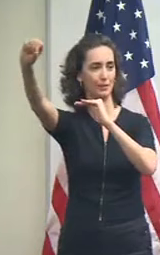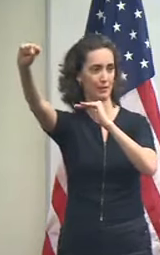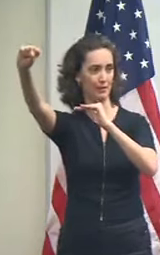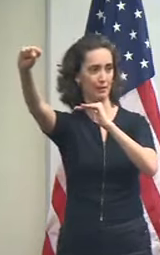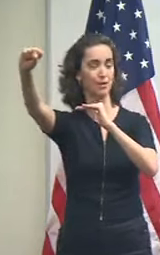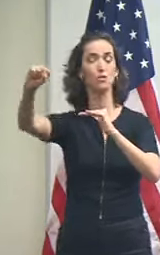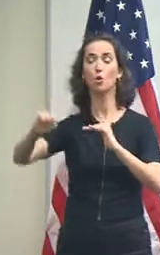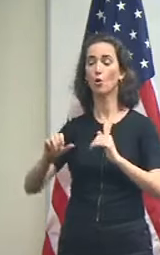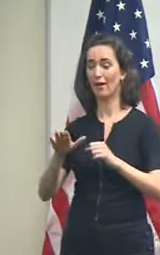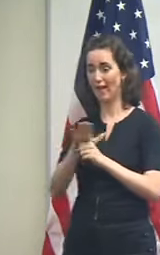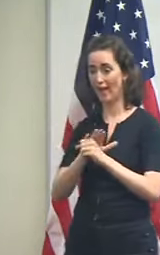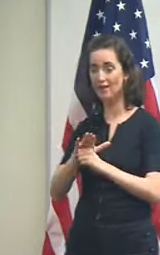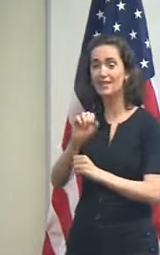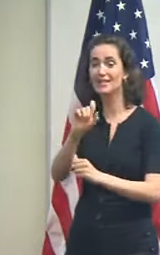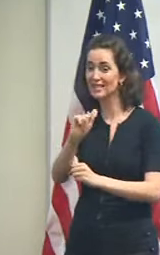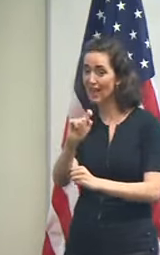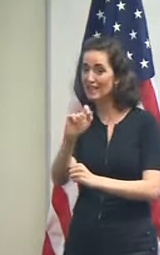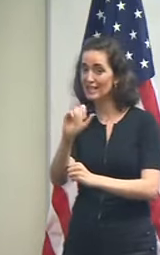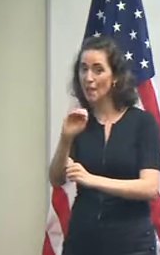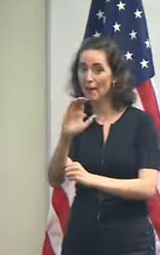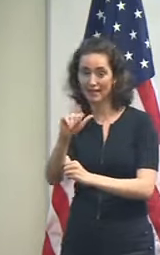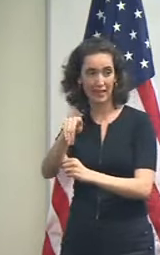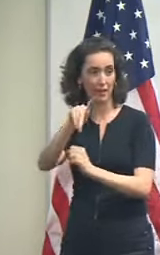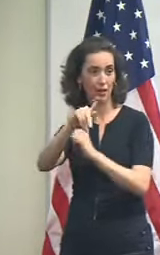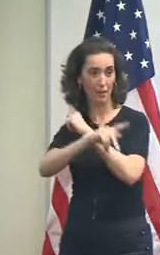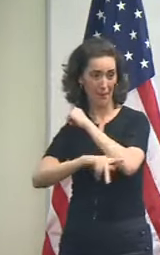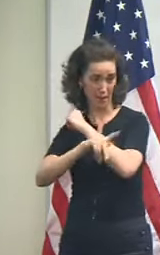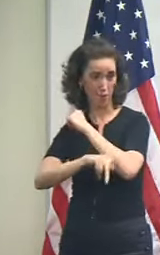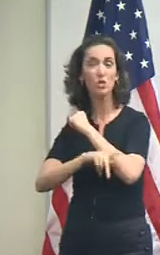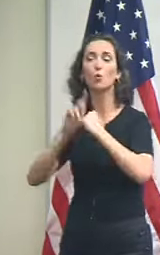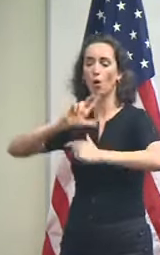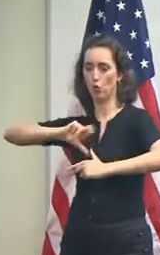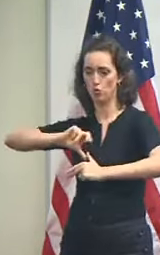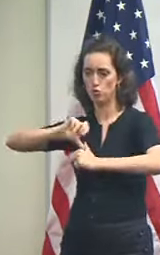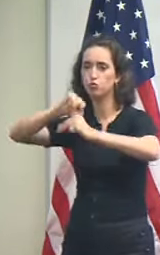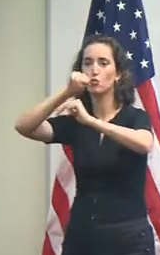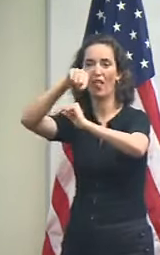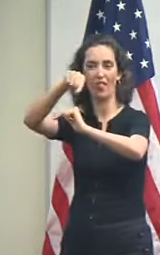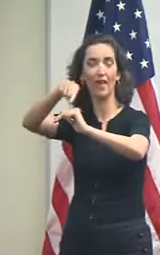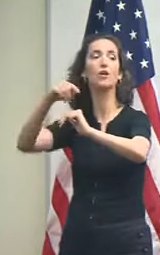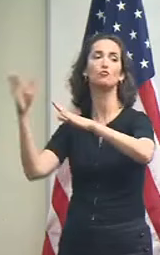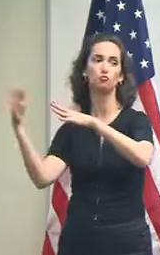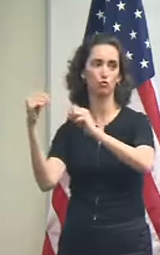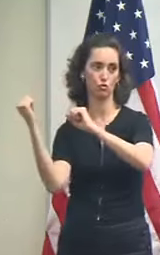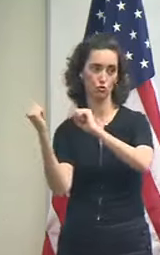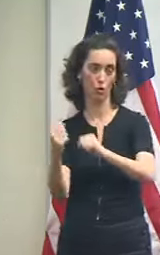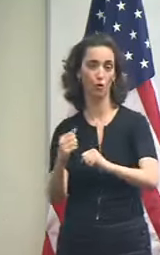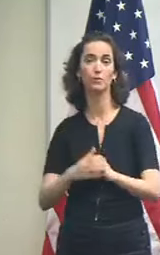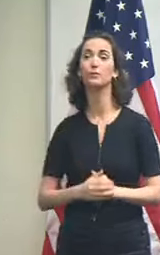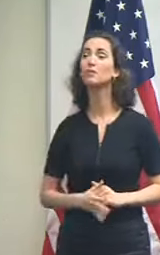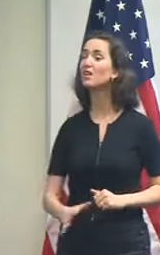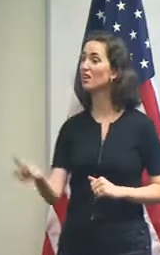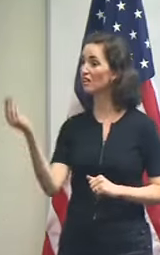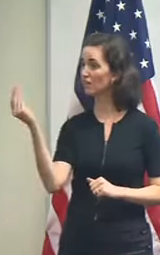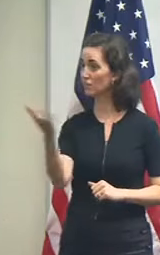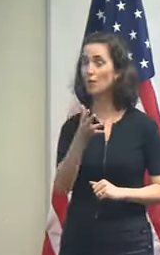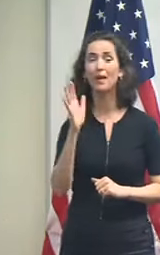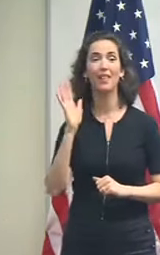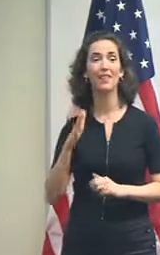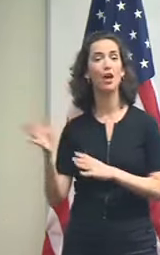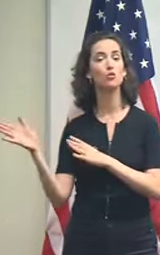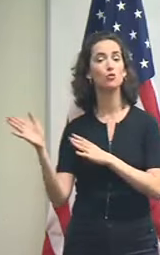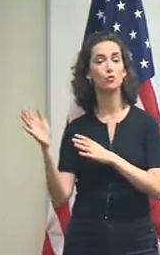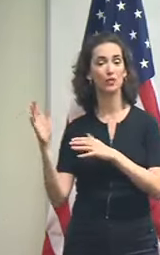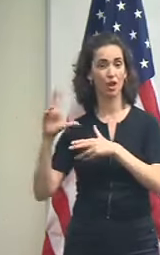St. Tammany Parish and this storm more than most is expected to have the most